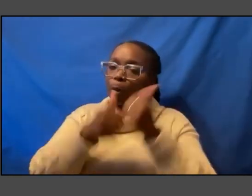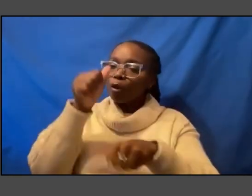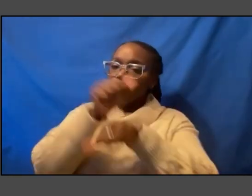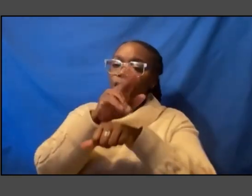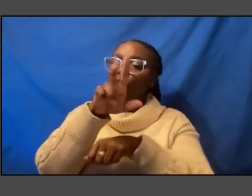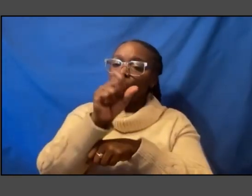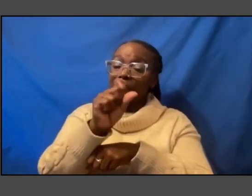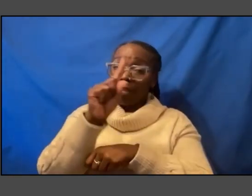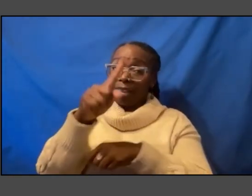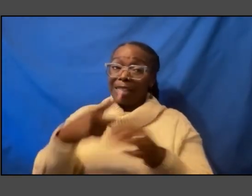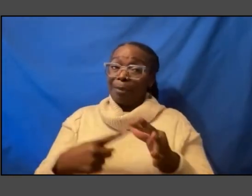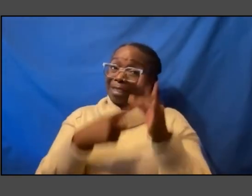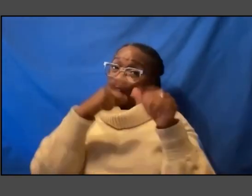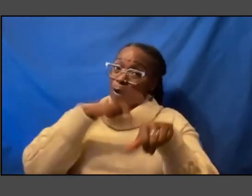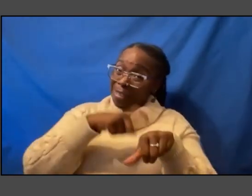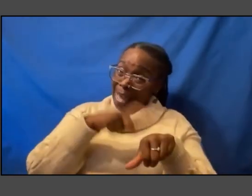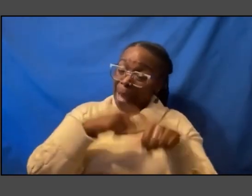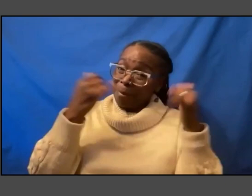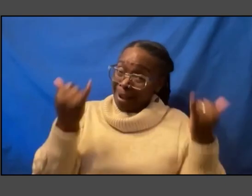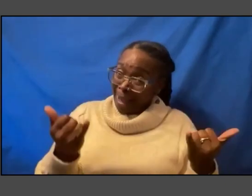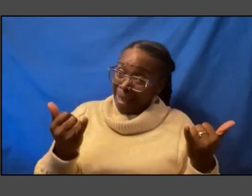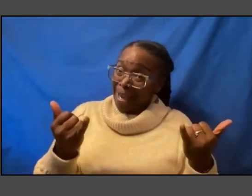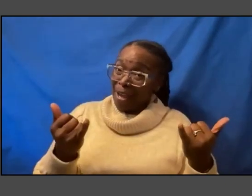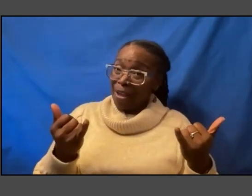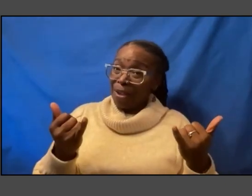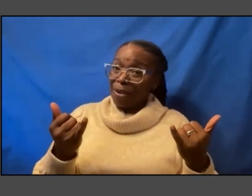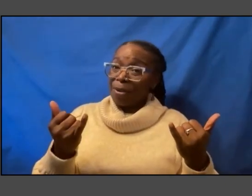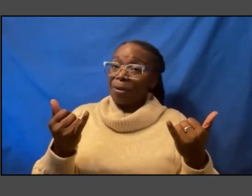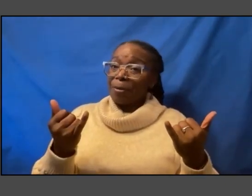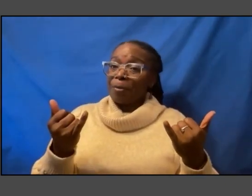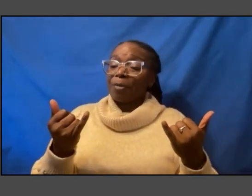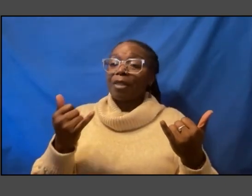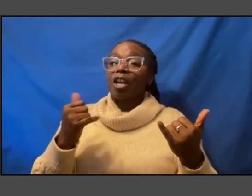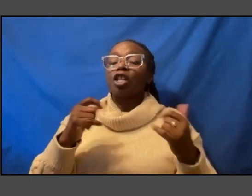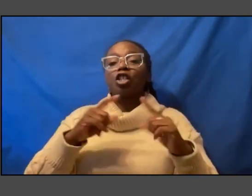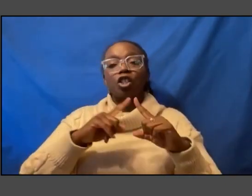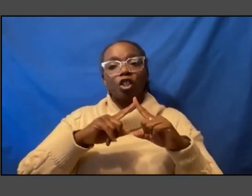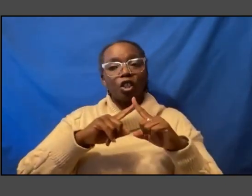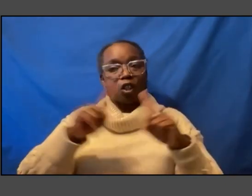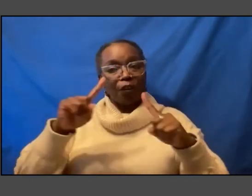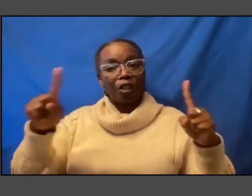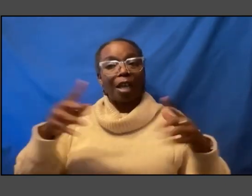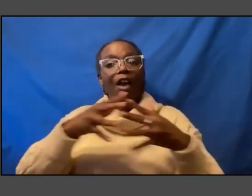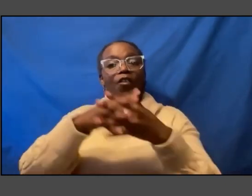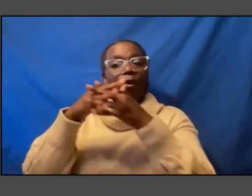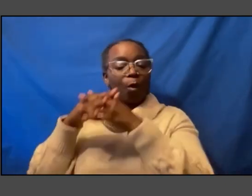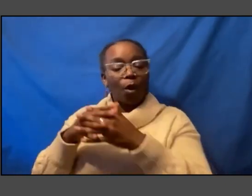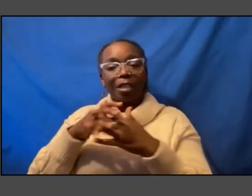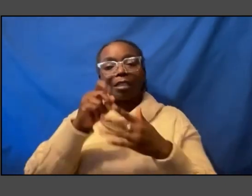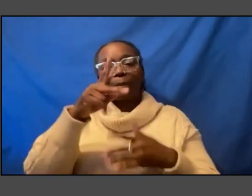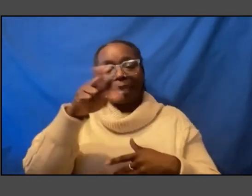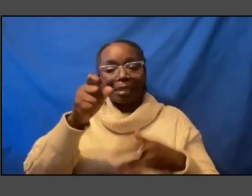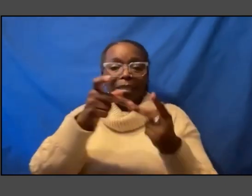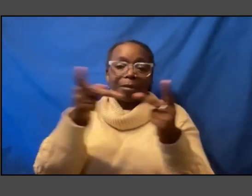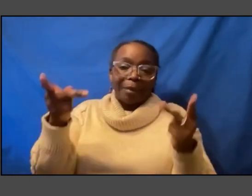in time you know to the diversity of american spaces places histories stories